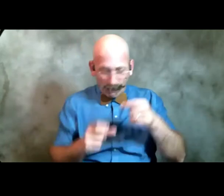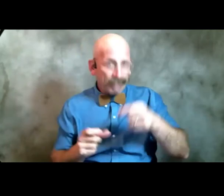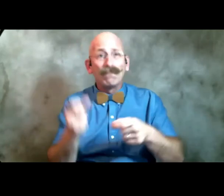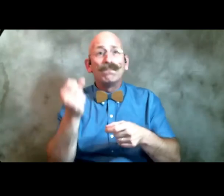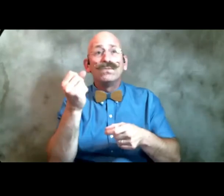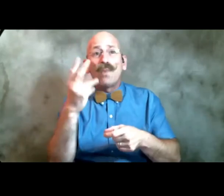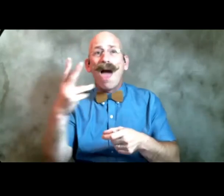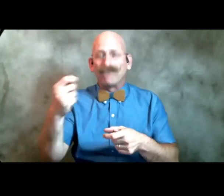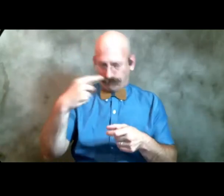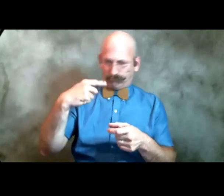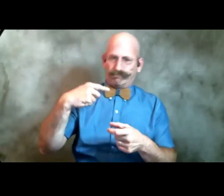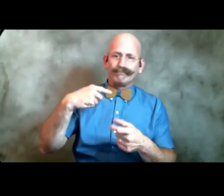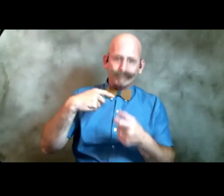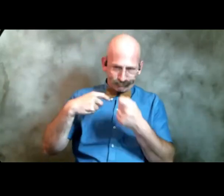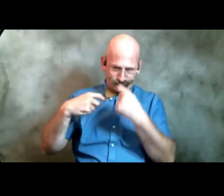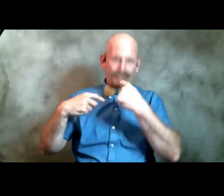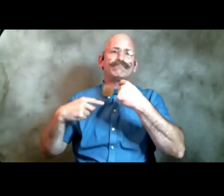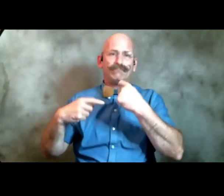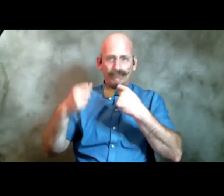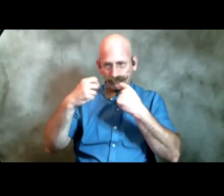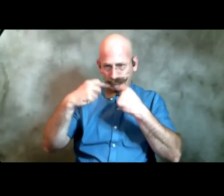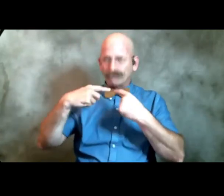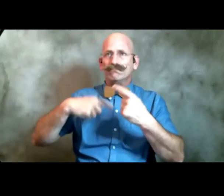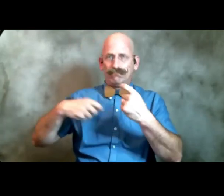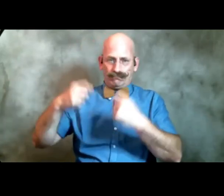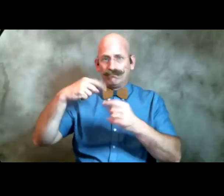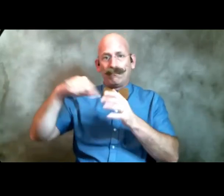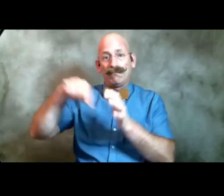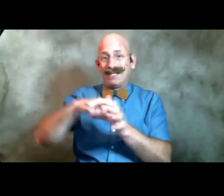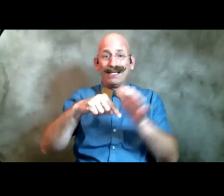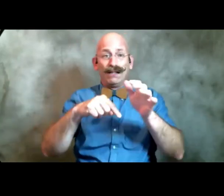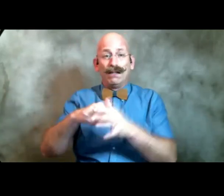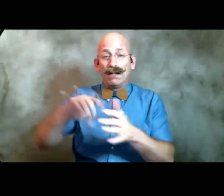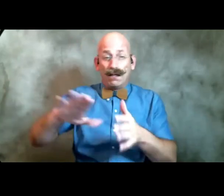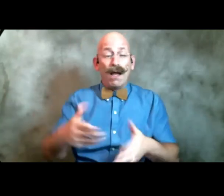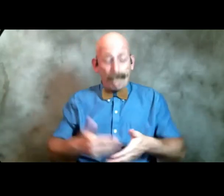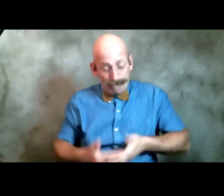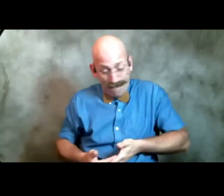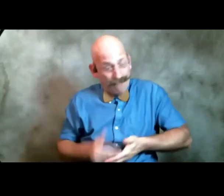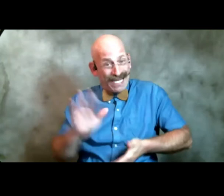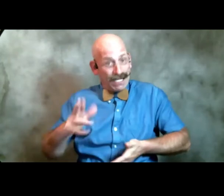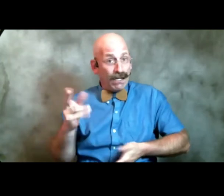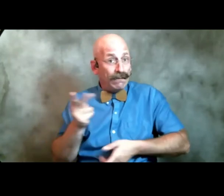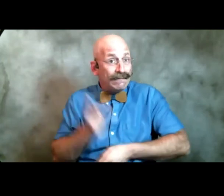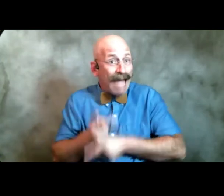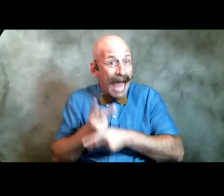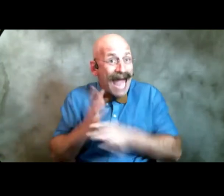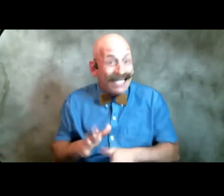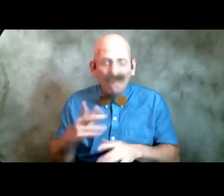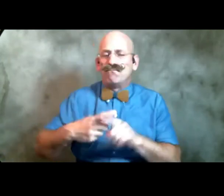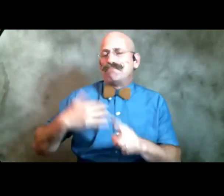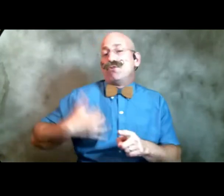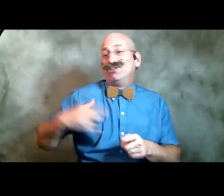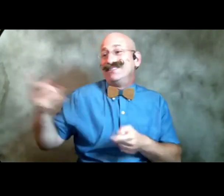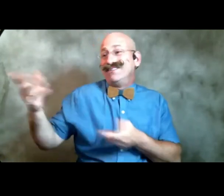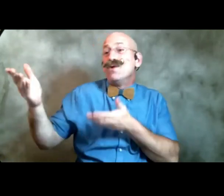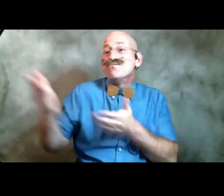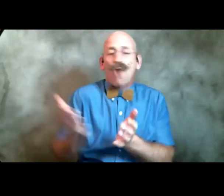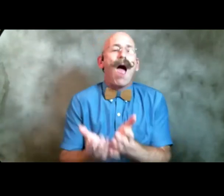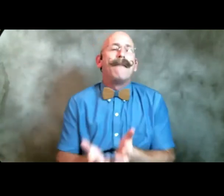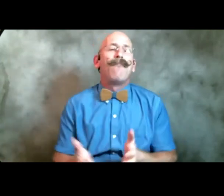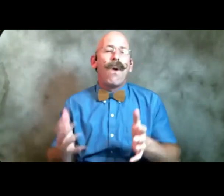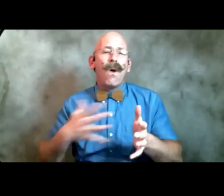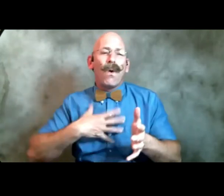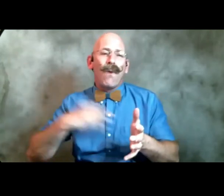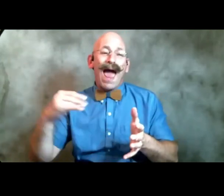clock struck midnight the baby's Argentine nanny brought them lolling in a white corning